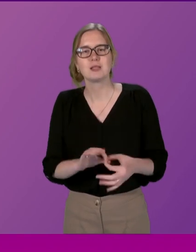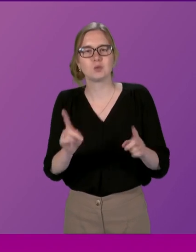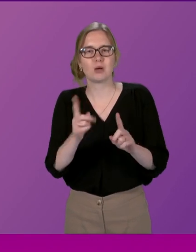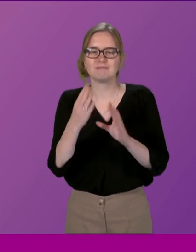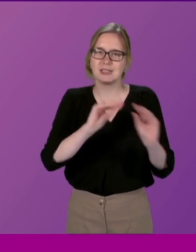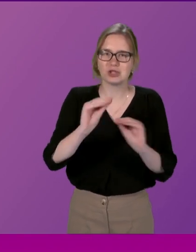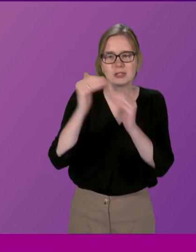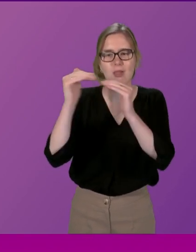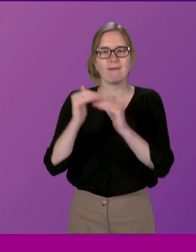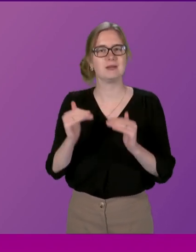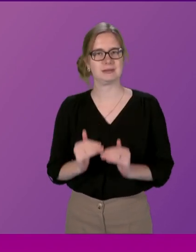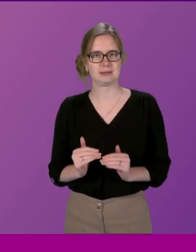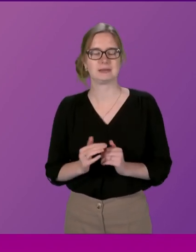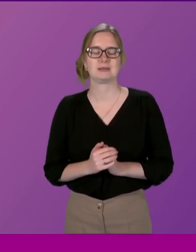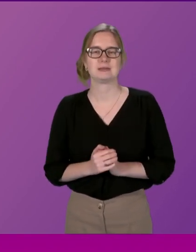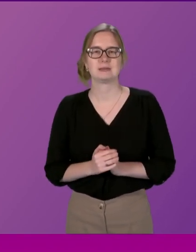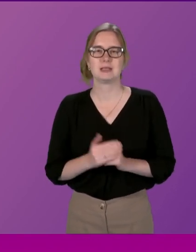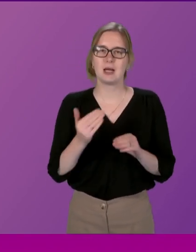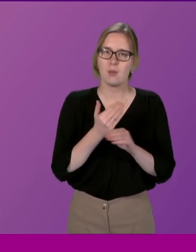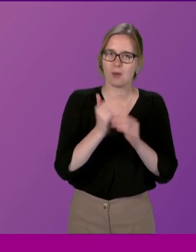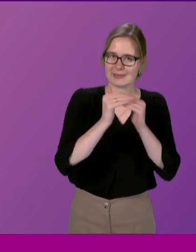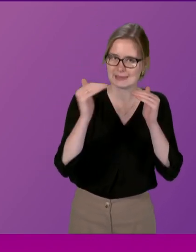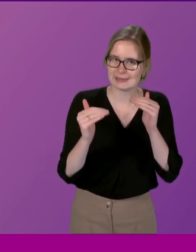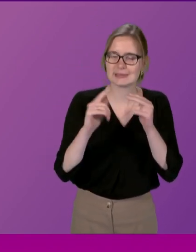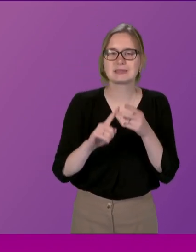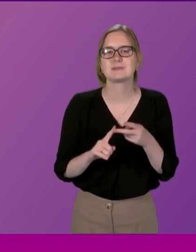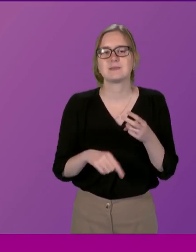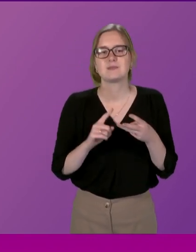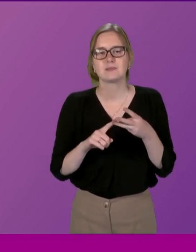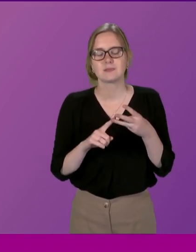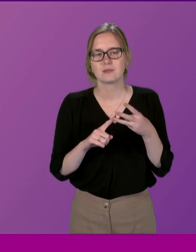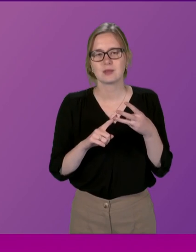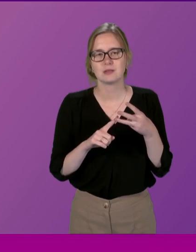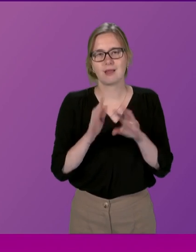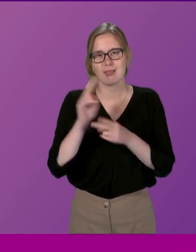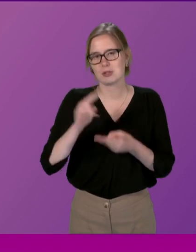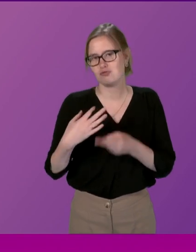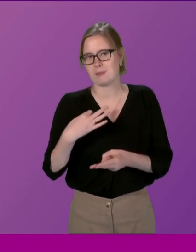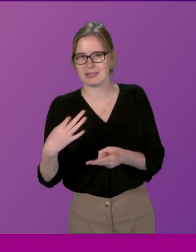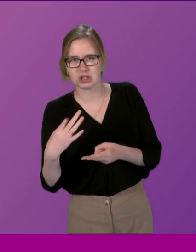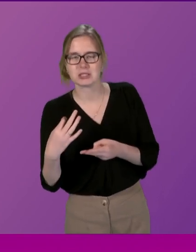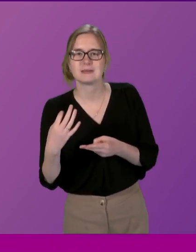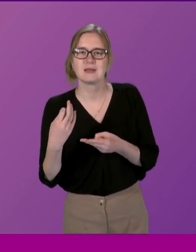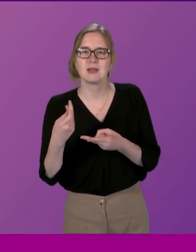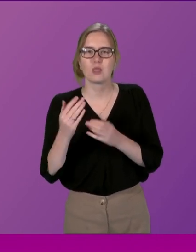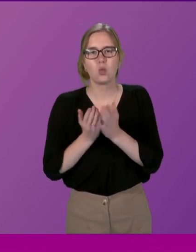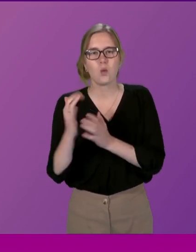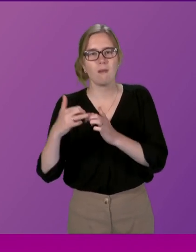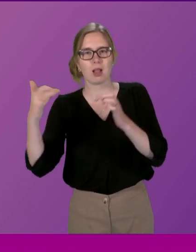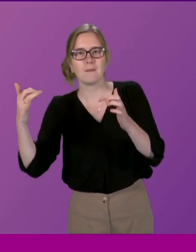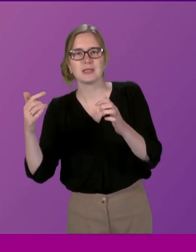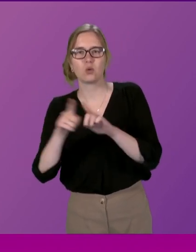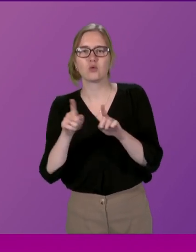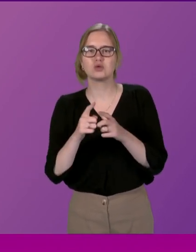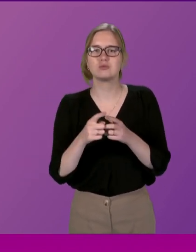educational level employment status a lack of representation in the parliament and